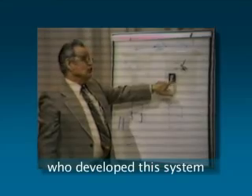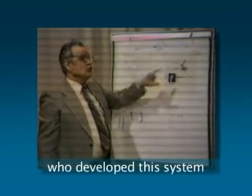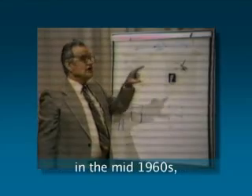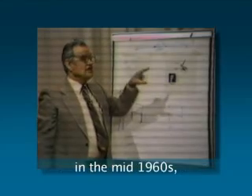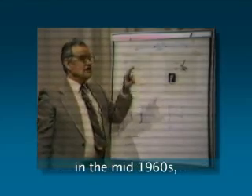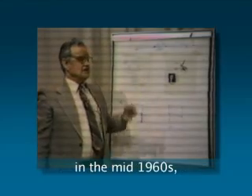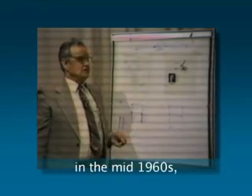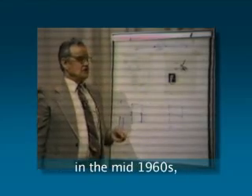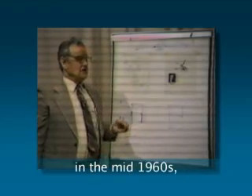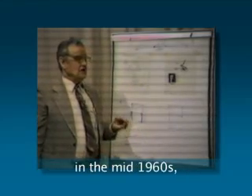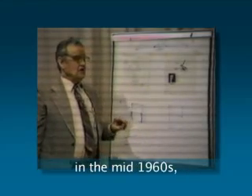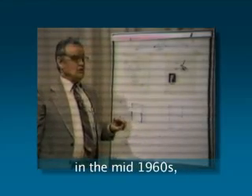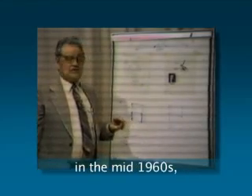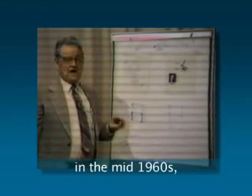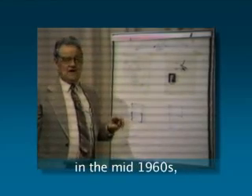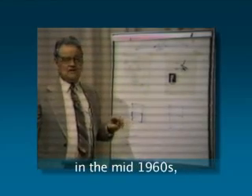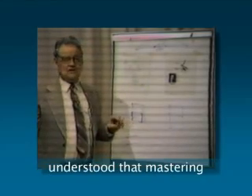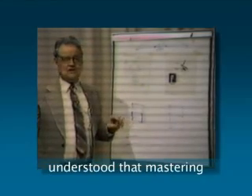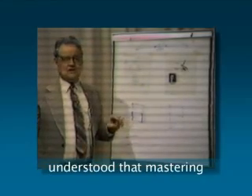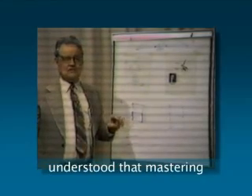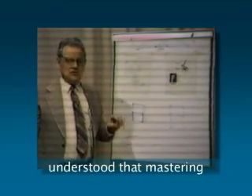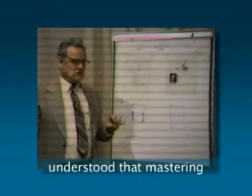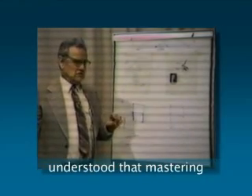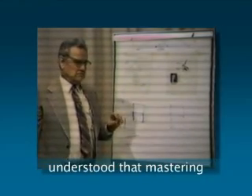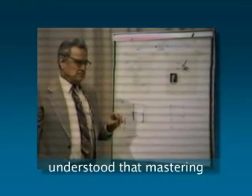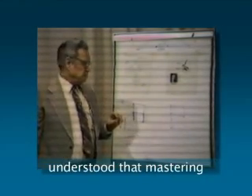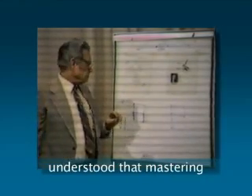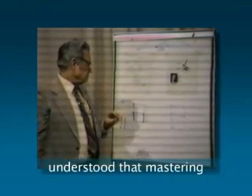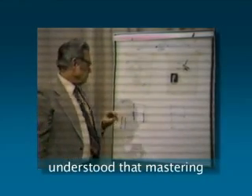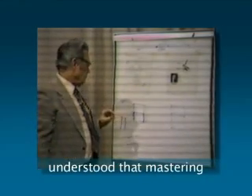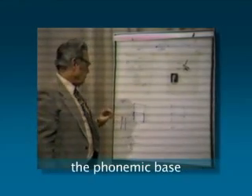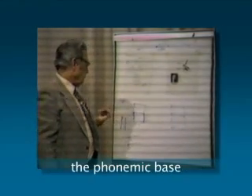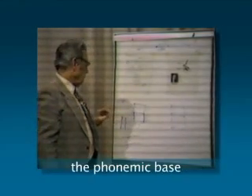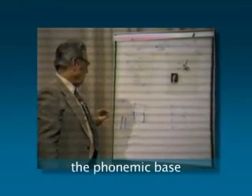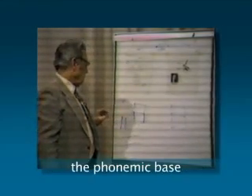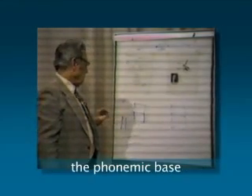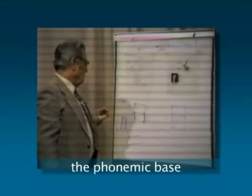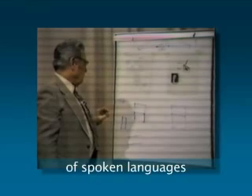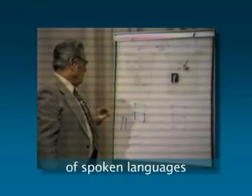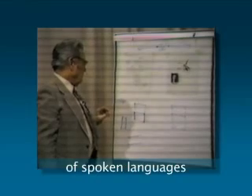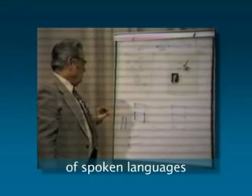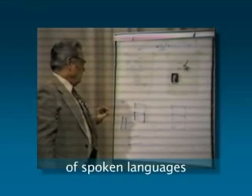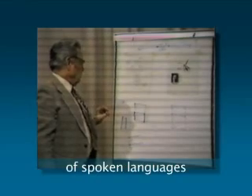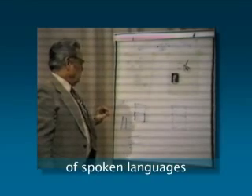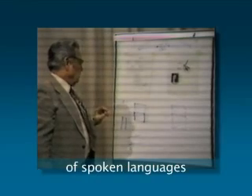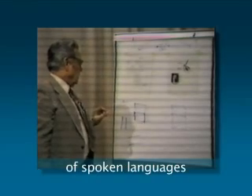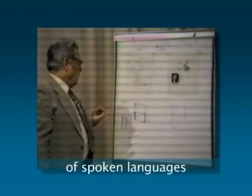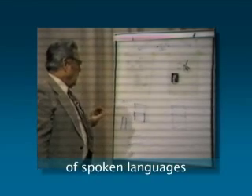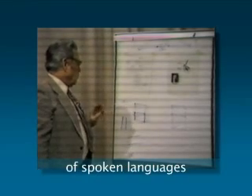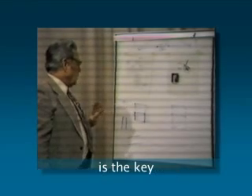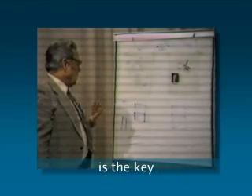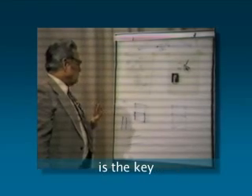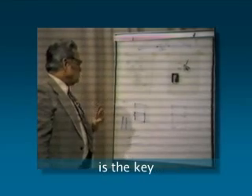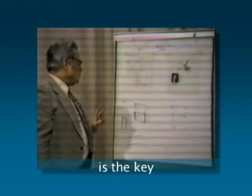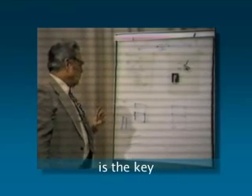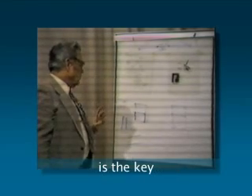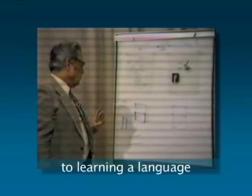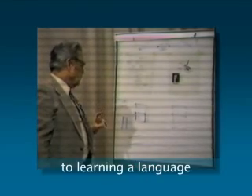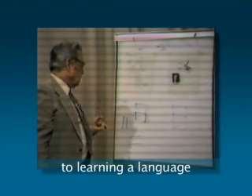system in the mid-1960s, understood that mastering the phonemic base of spoken languages is the key to learning